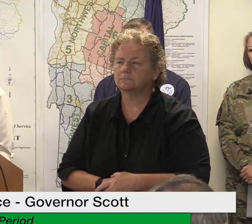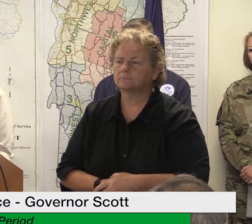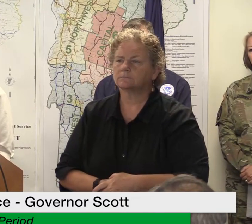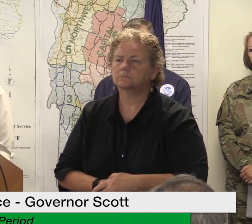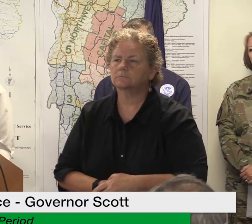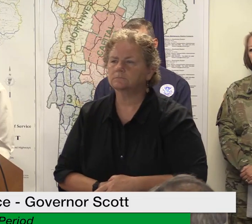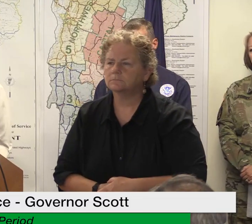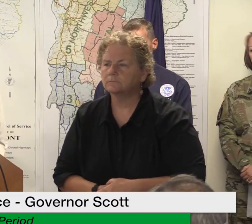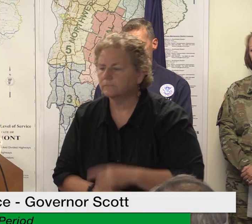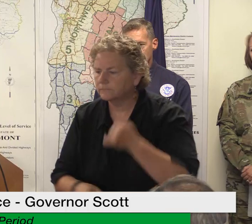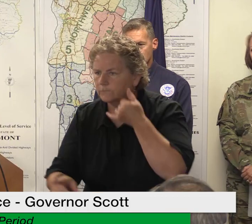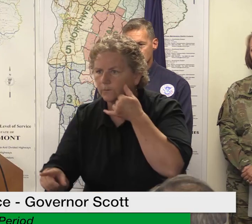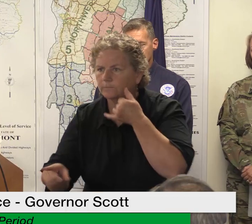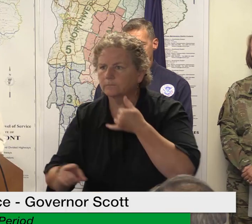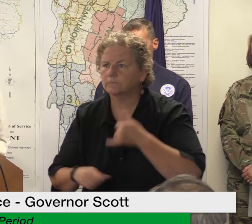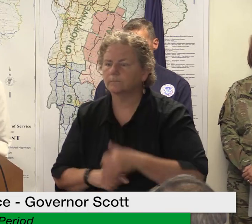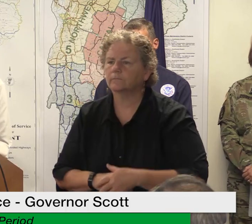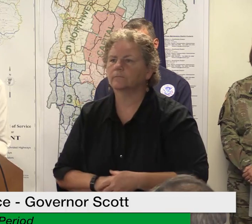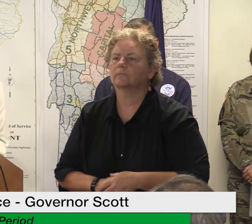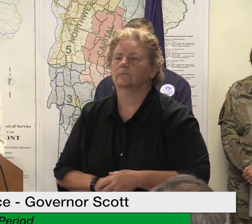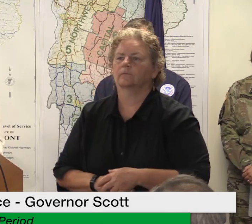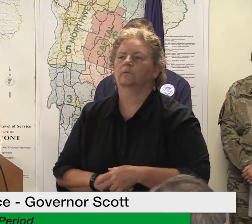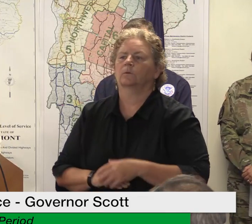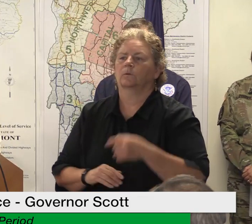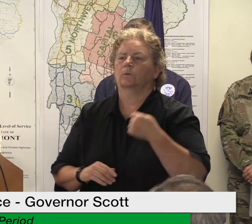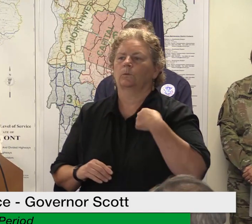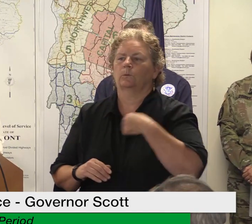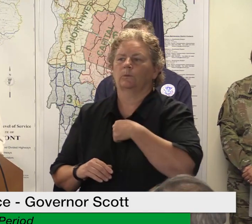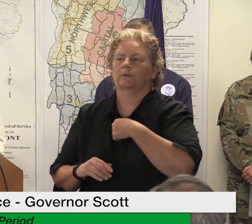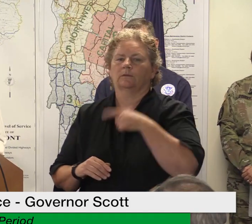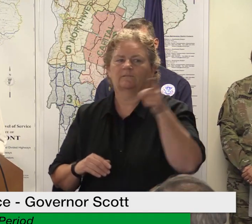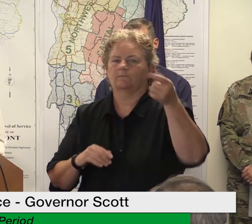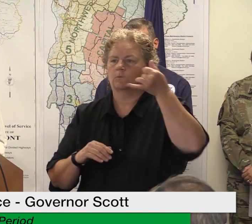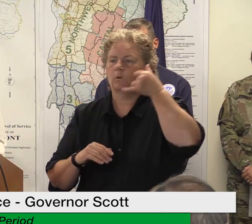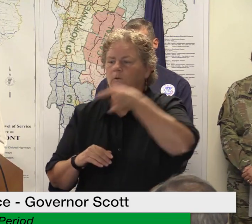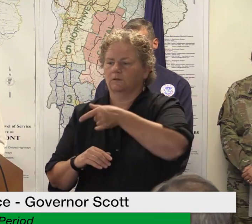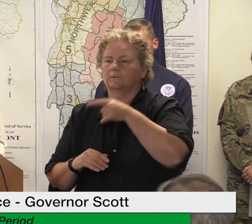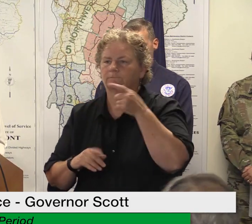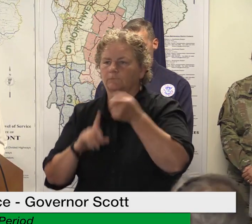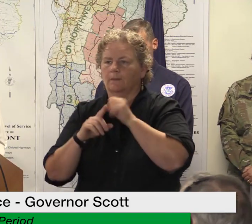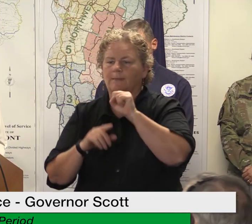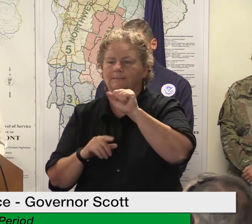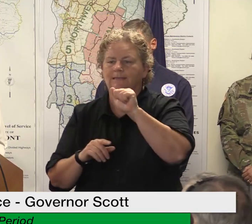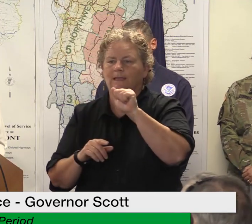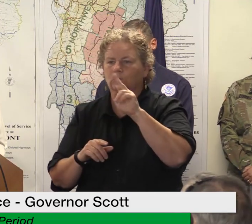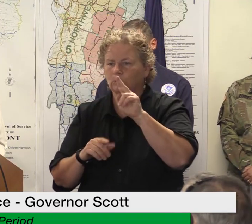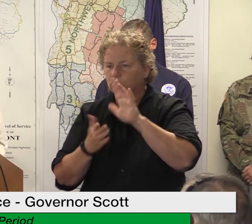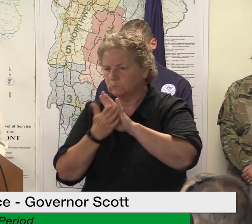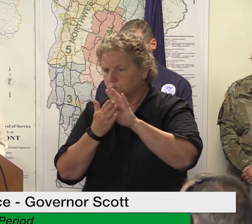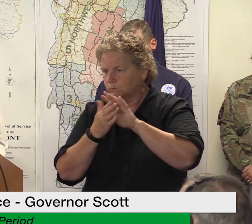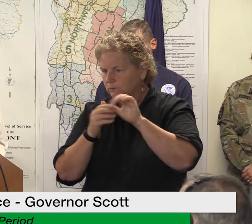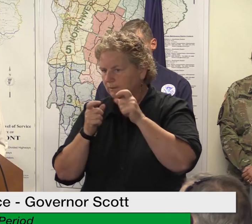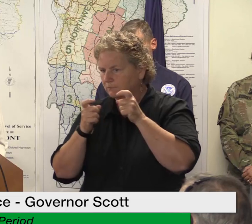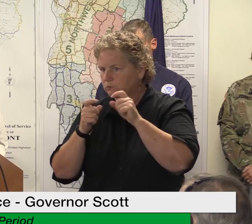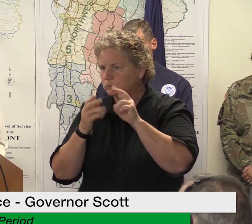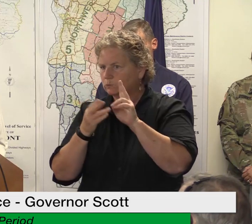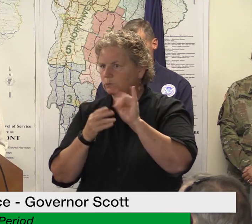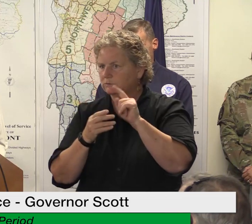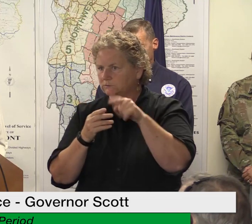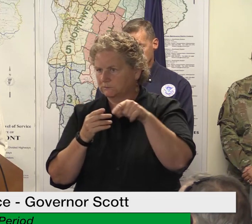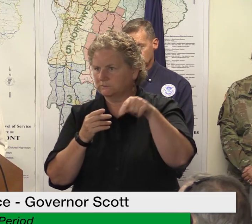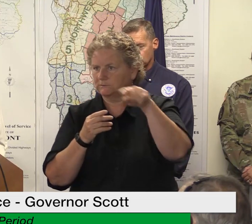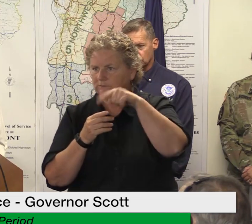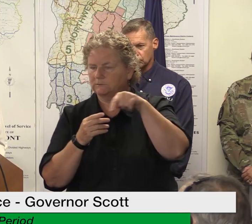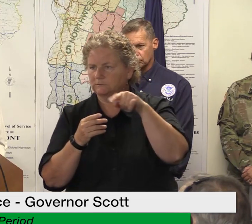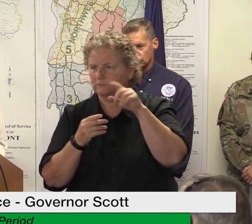have of supervisory and supervisory districts and most of our independent schools and we have six that have experienced